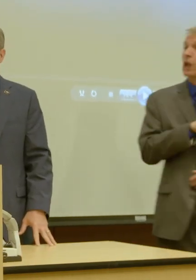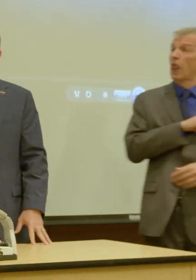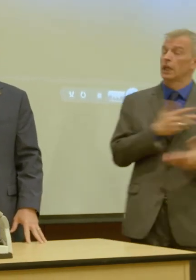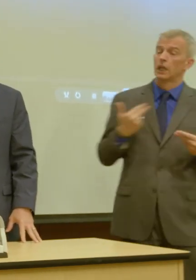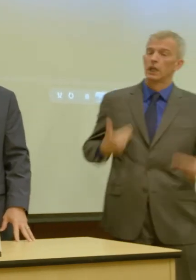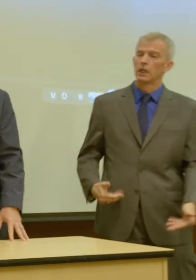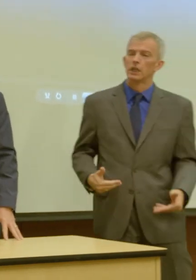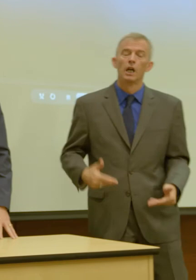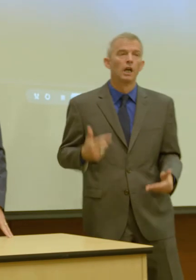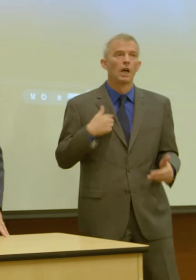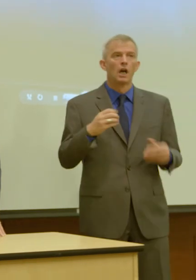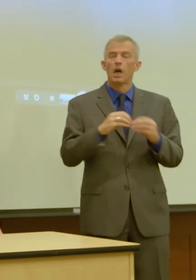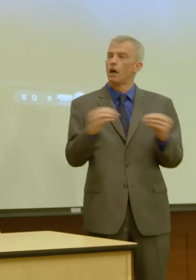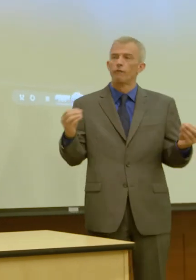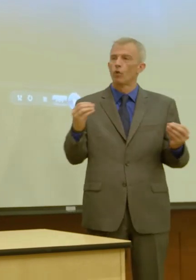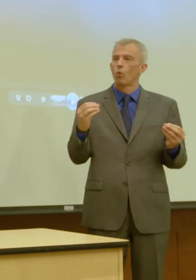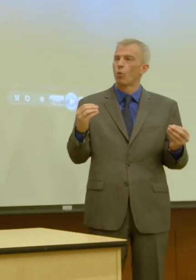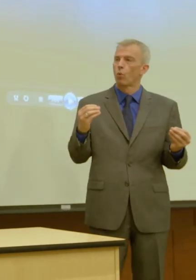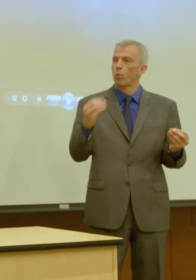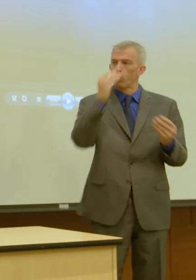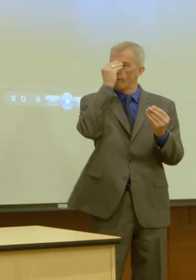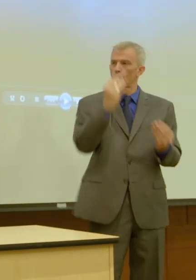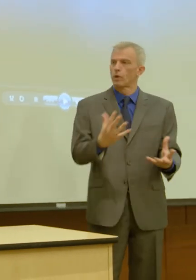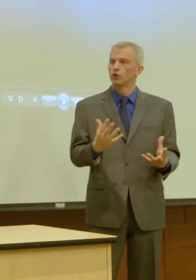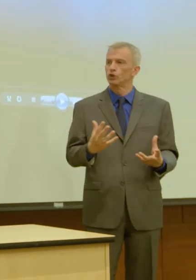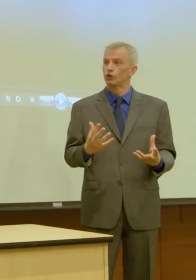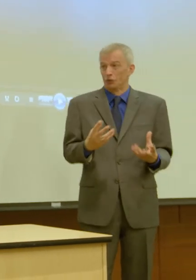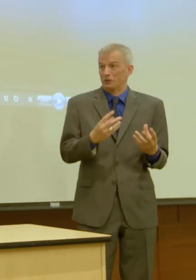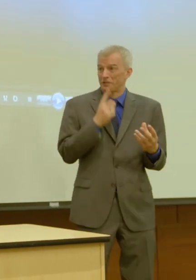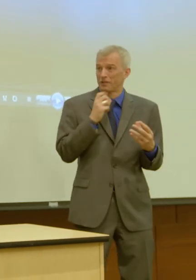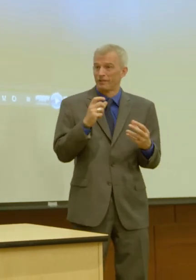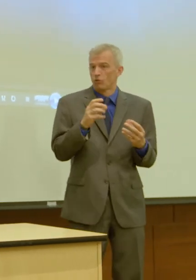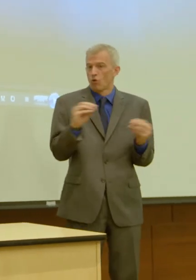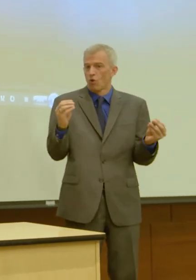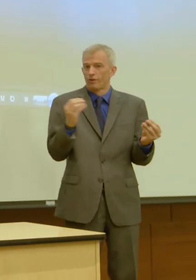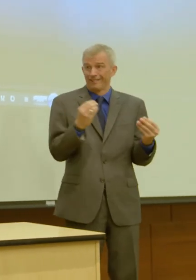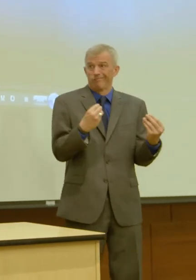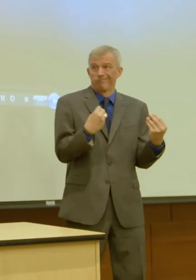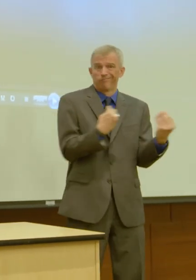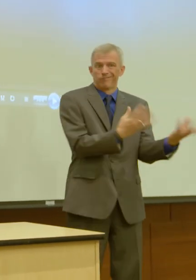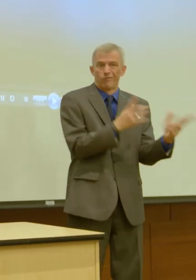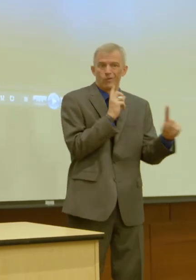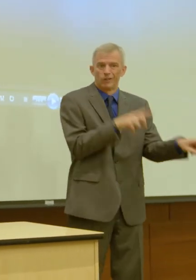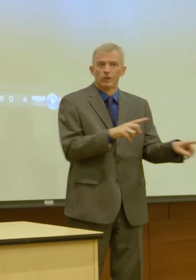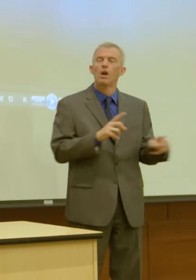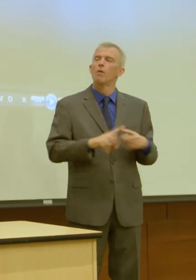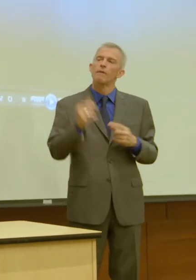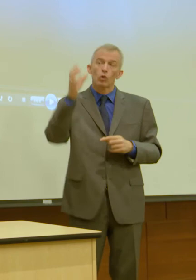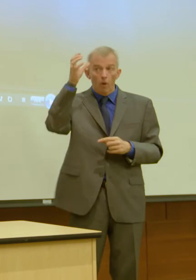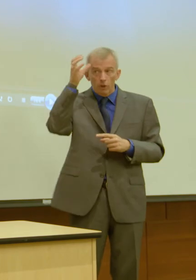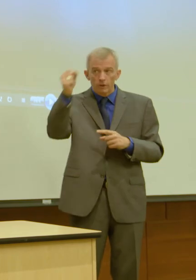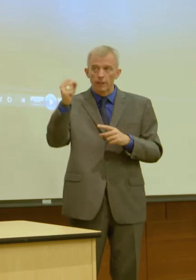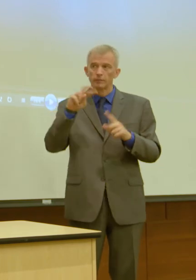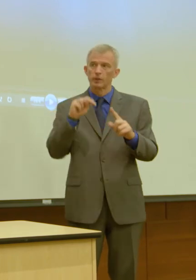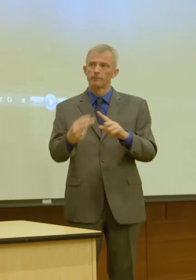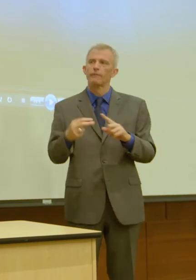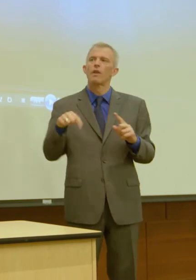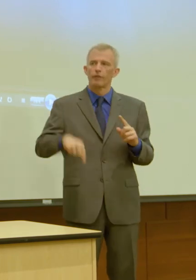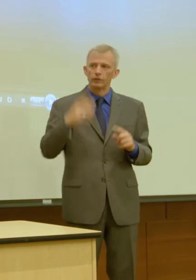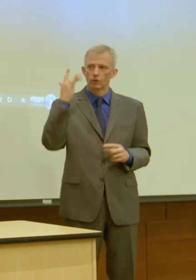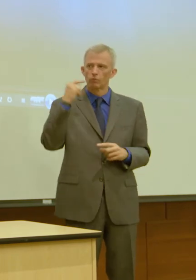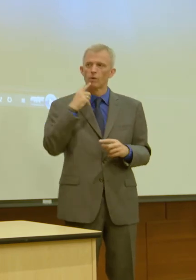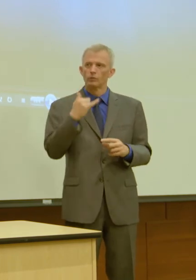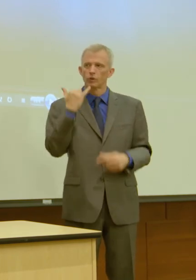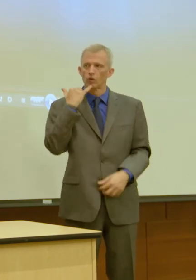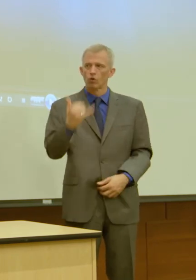data, you know, historically to answer the question. But here's what I'll say commonsensically that this is why we say call if you can.